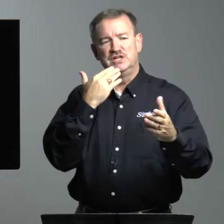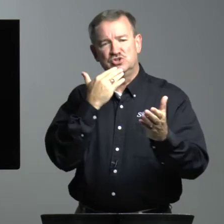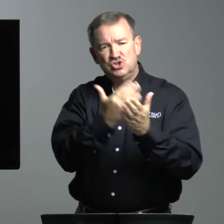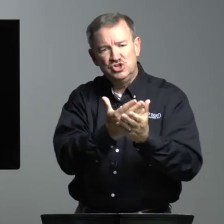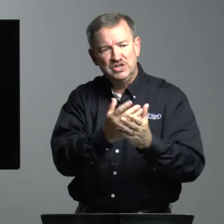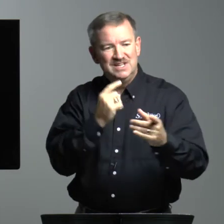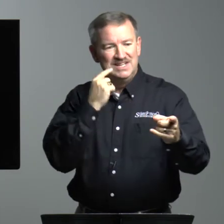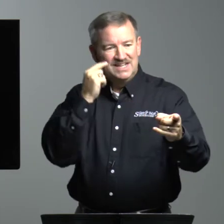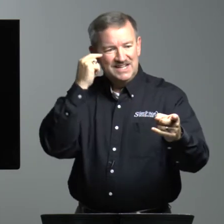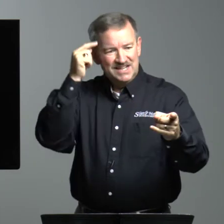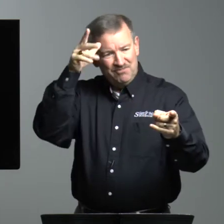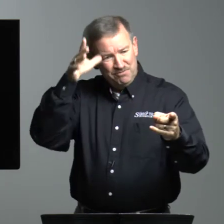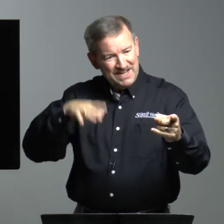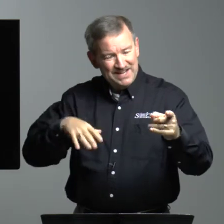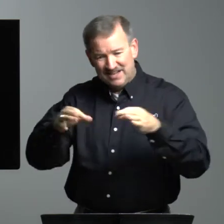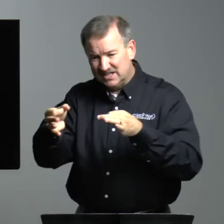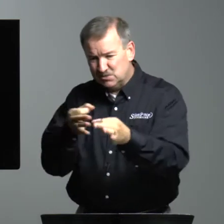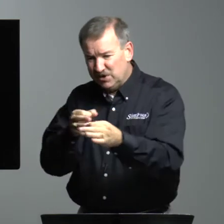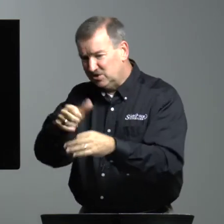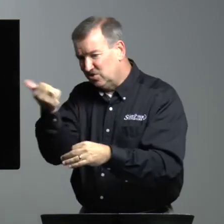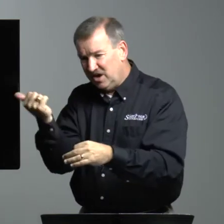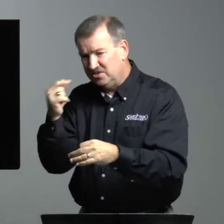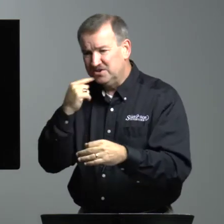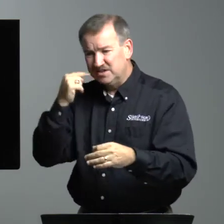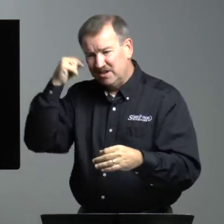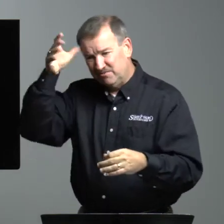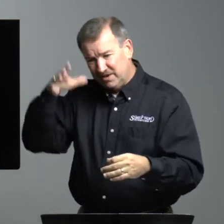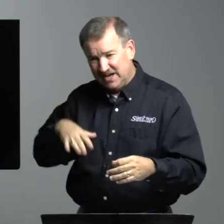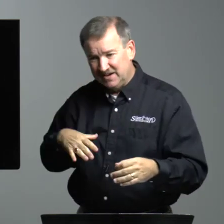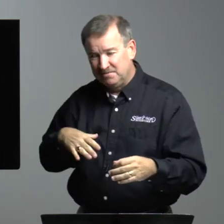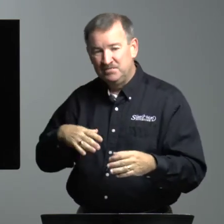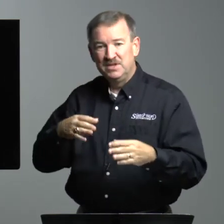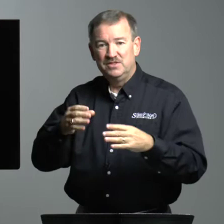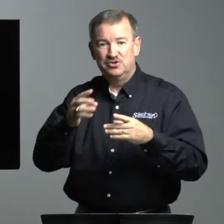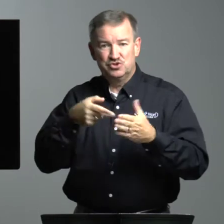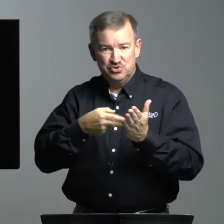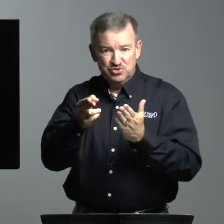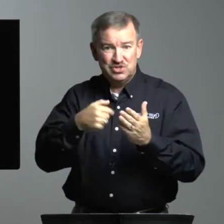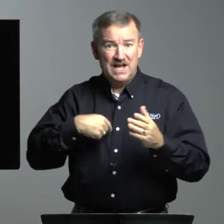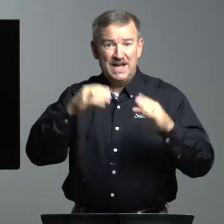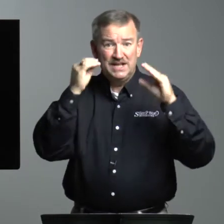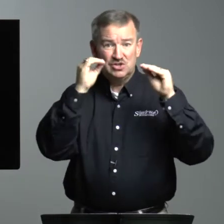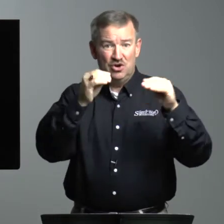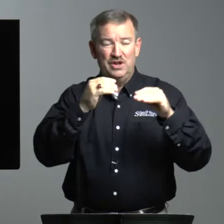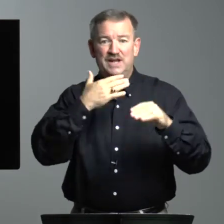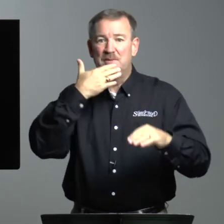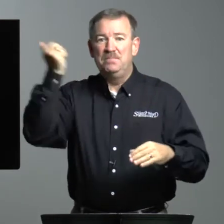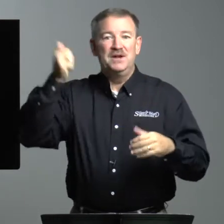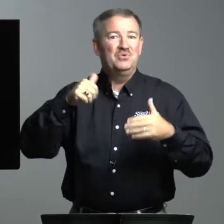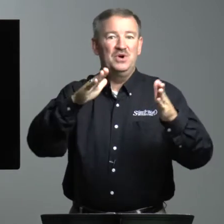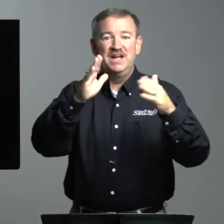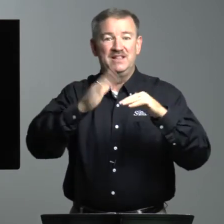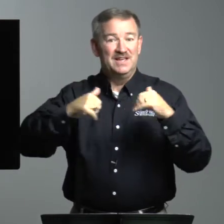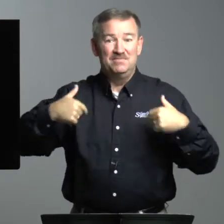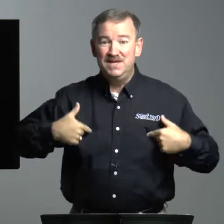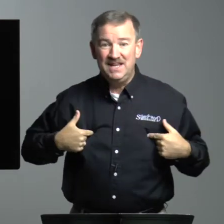it's good. A deaf man explained to other deaf men the truths that I had taught in a better way than me.